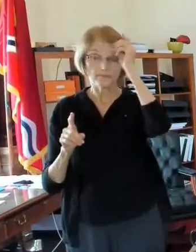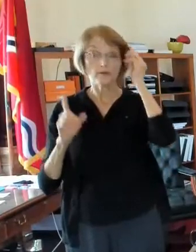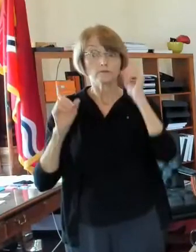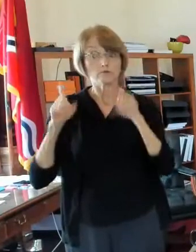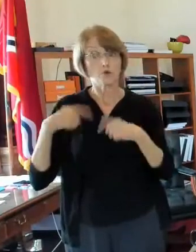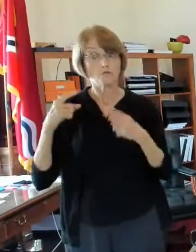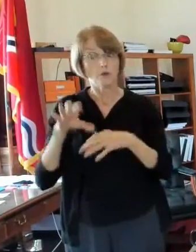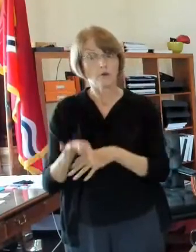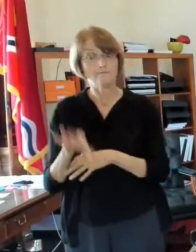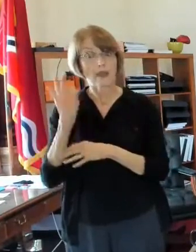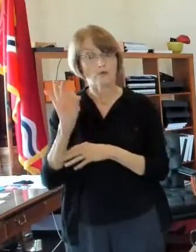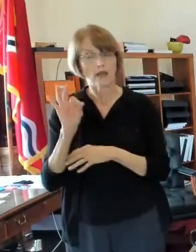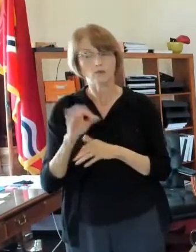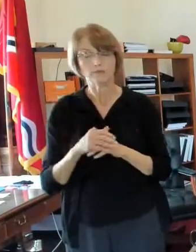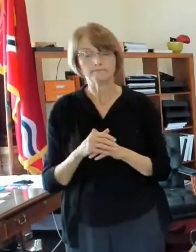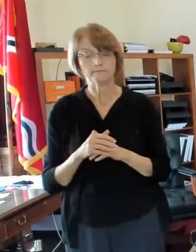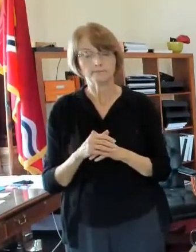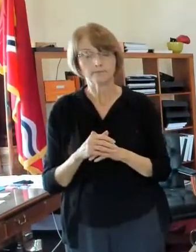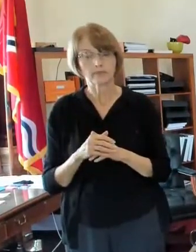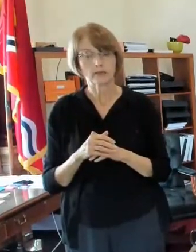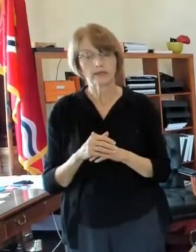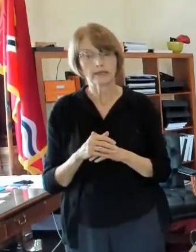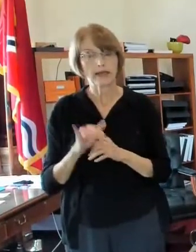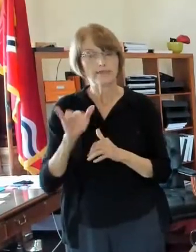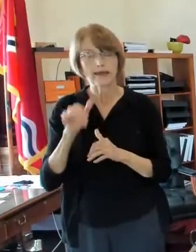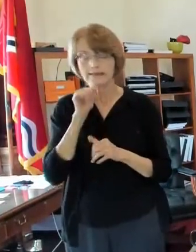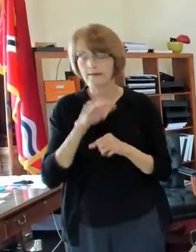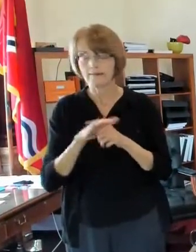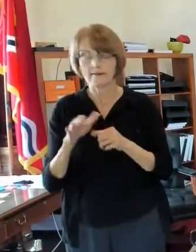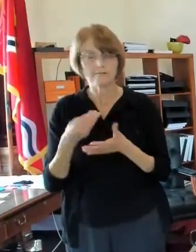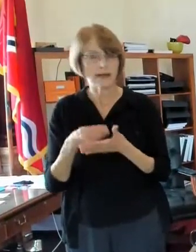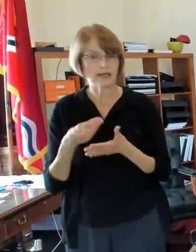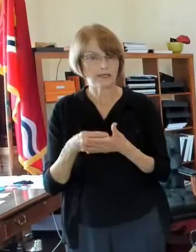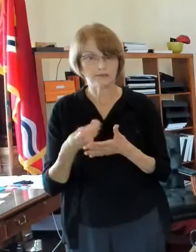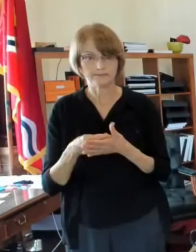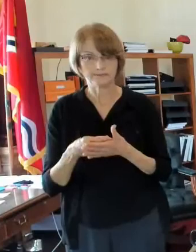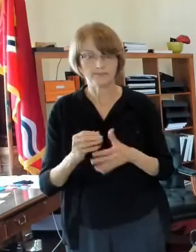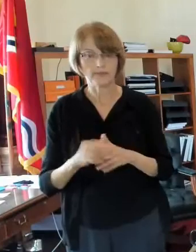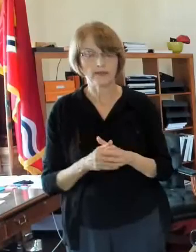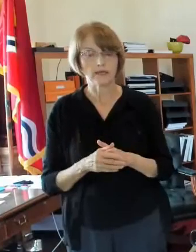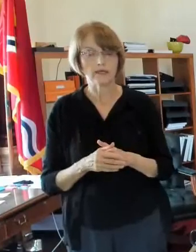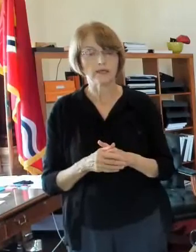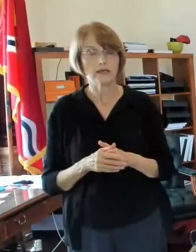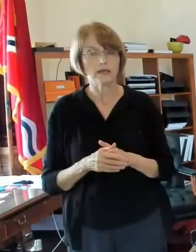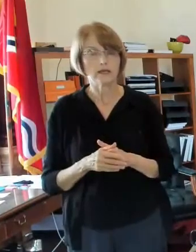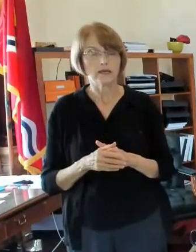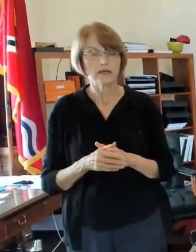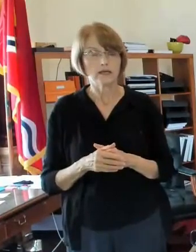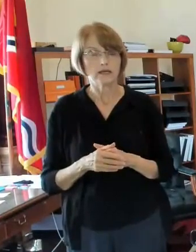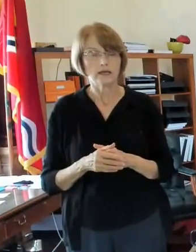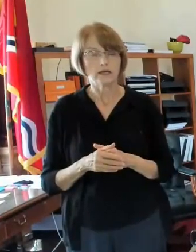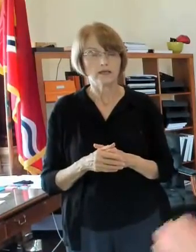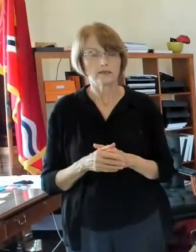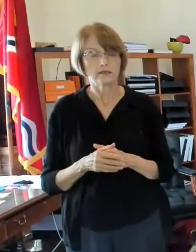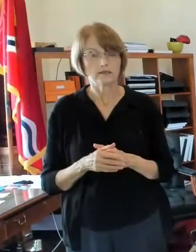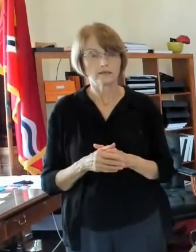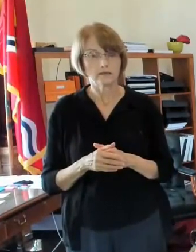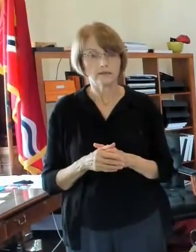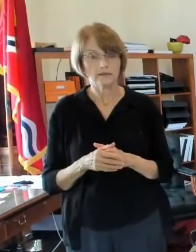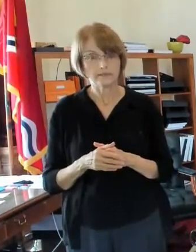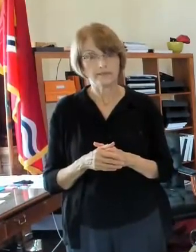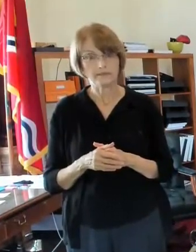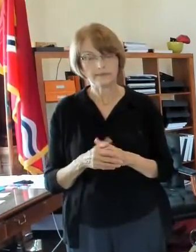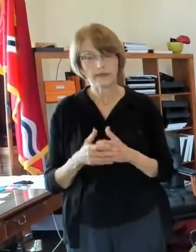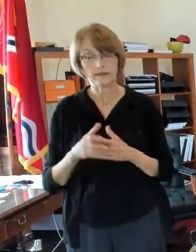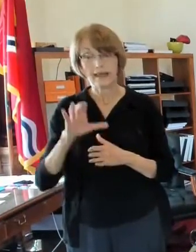is that um that probably isn't enough and when we did the um the the large allocation